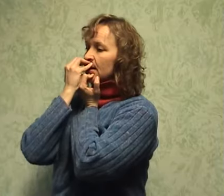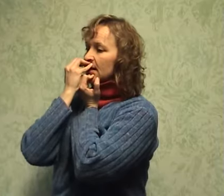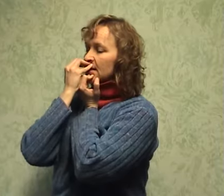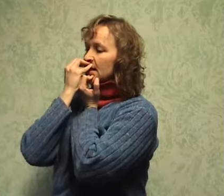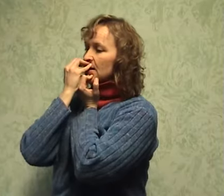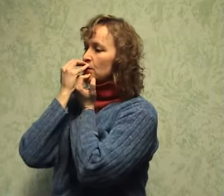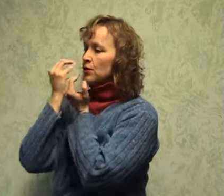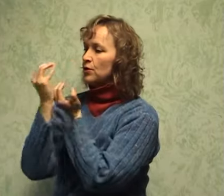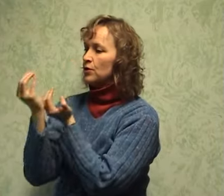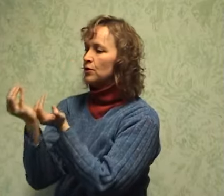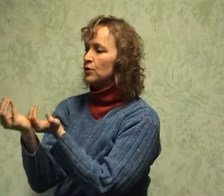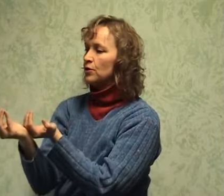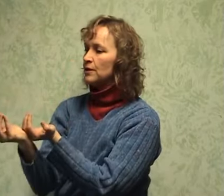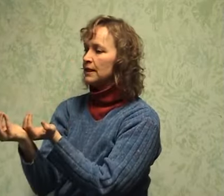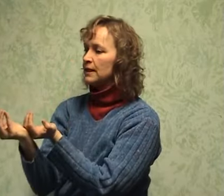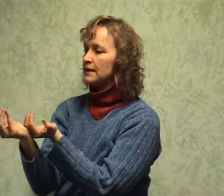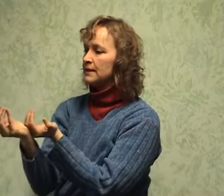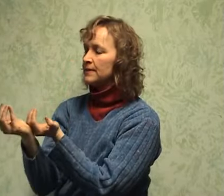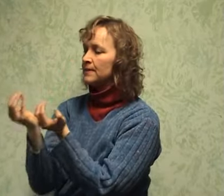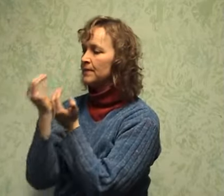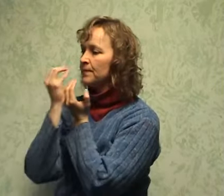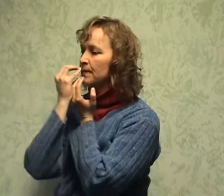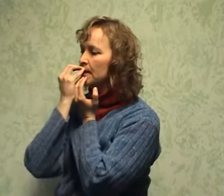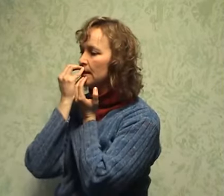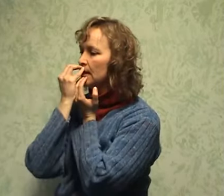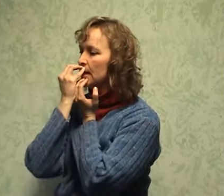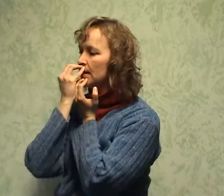Exhale, release. Inhale.